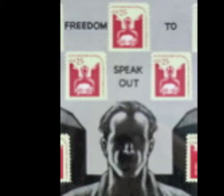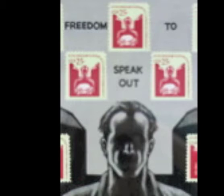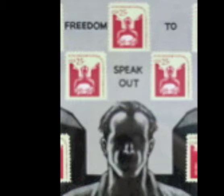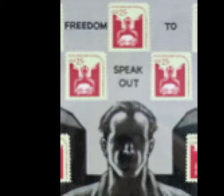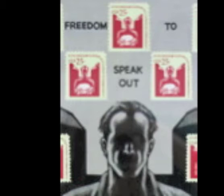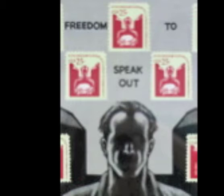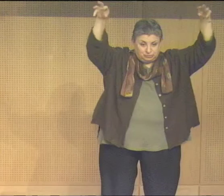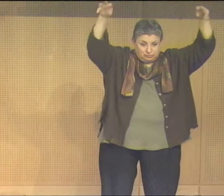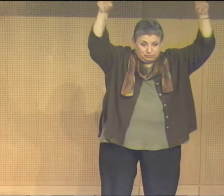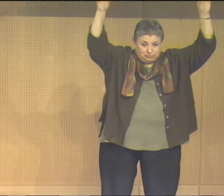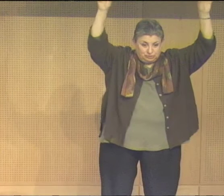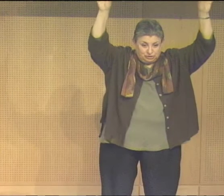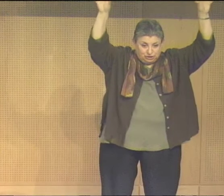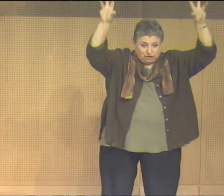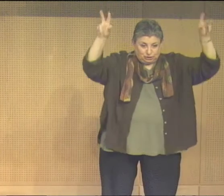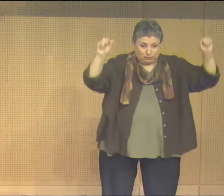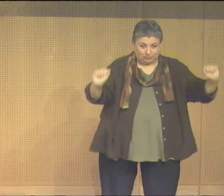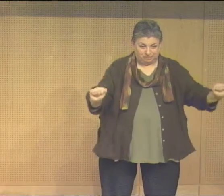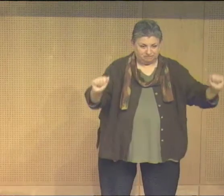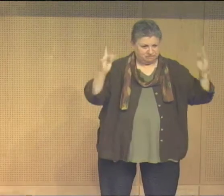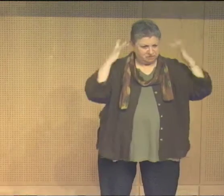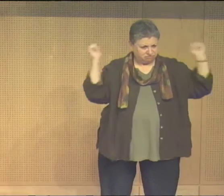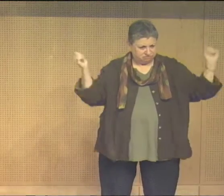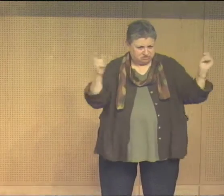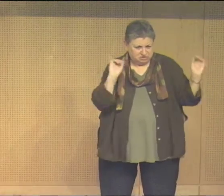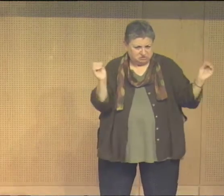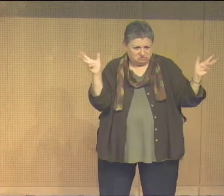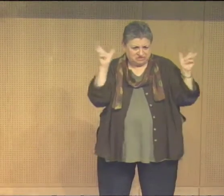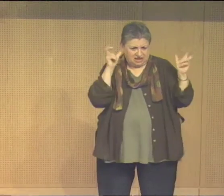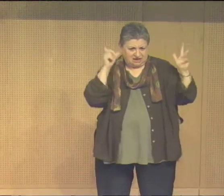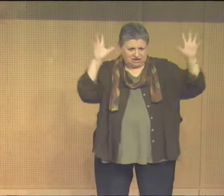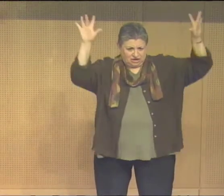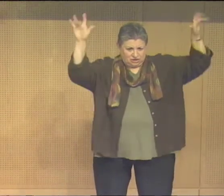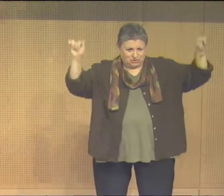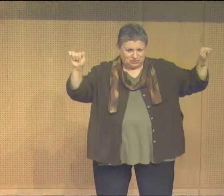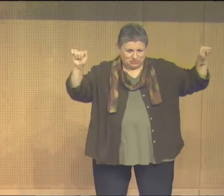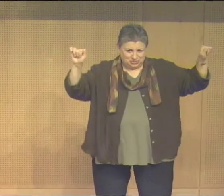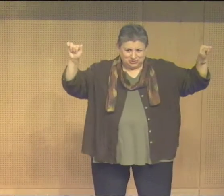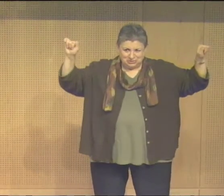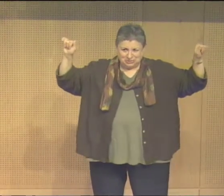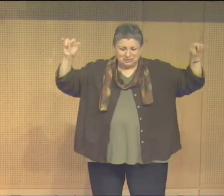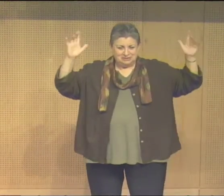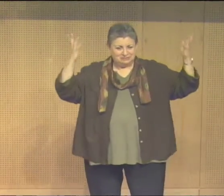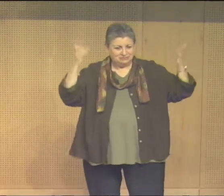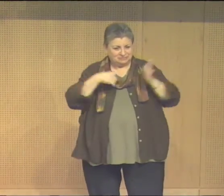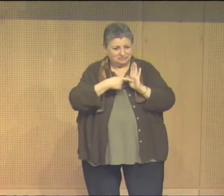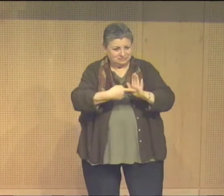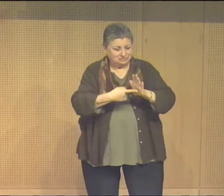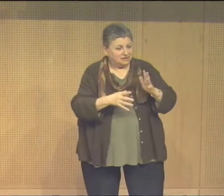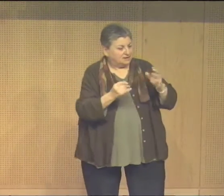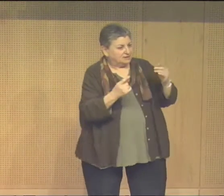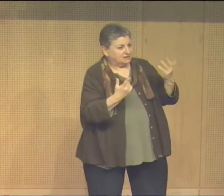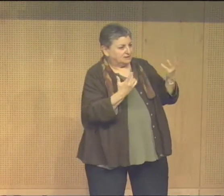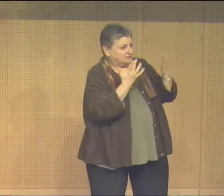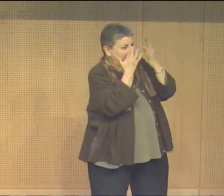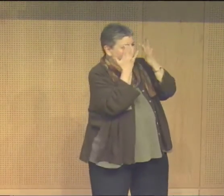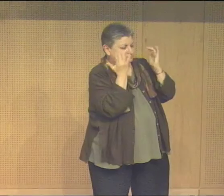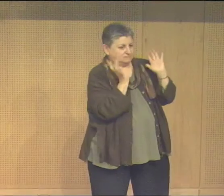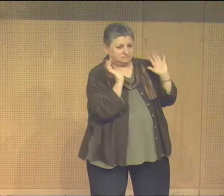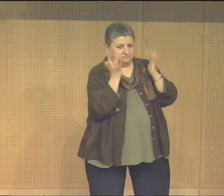two chimneys actually they're chimneys because we don't hear sound they're supposed to